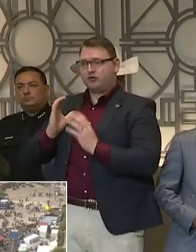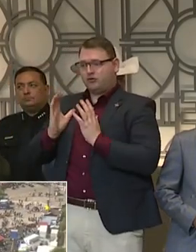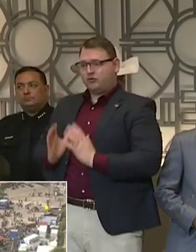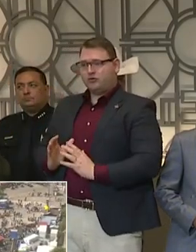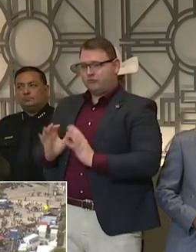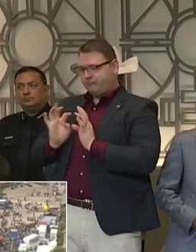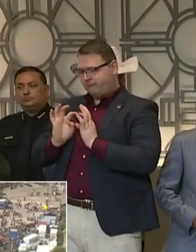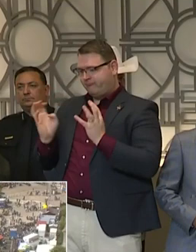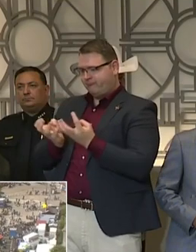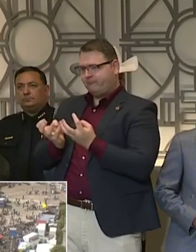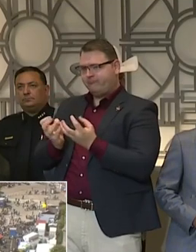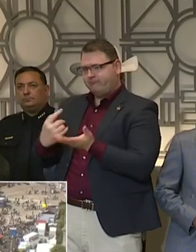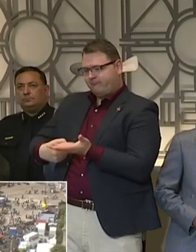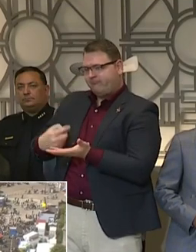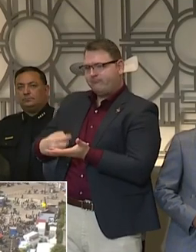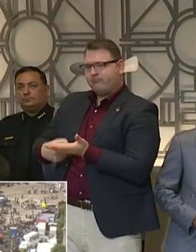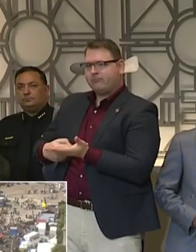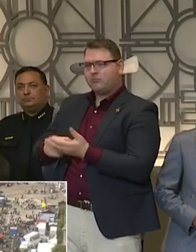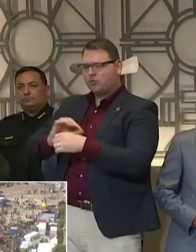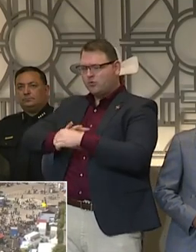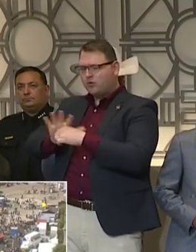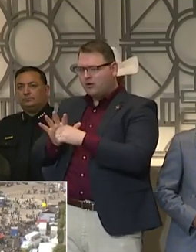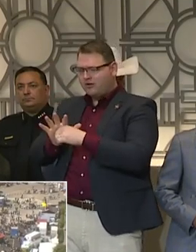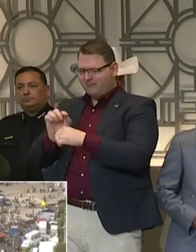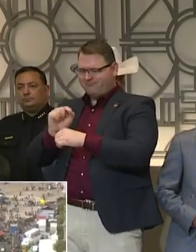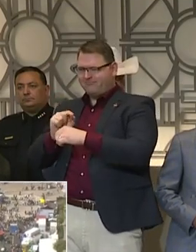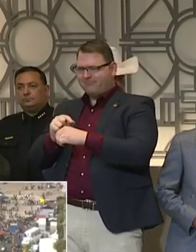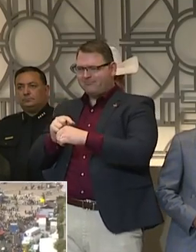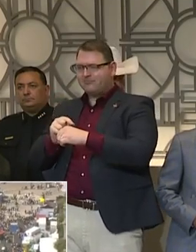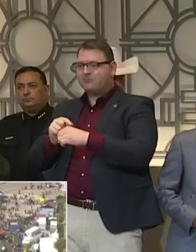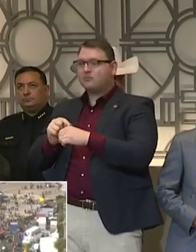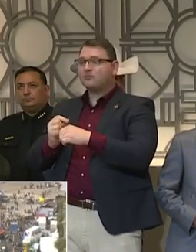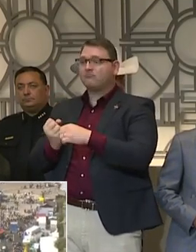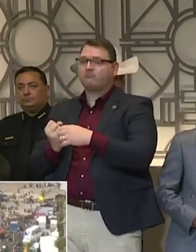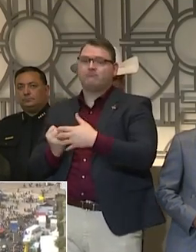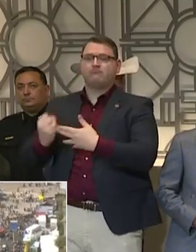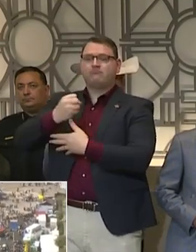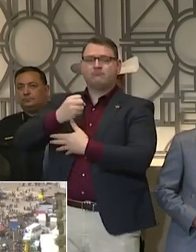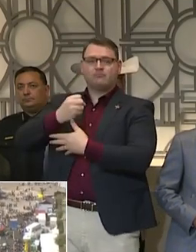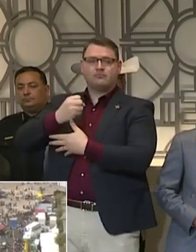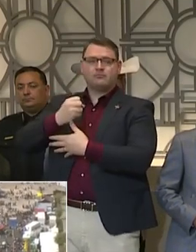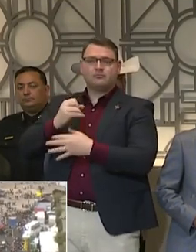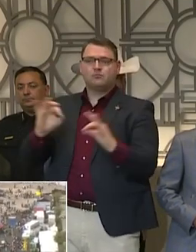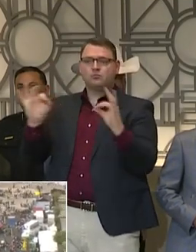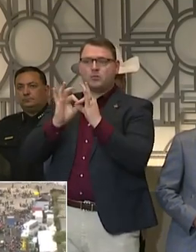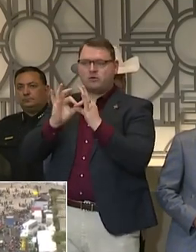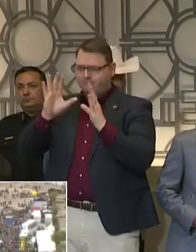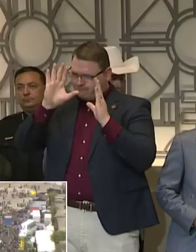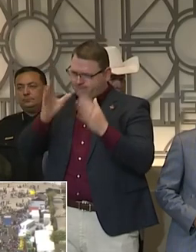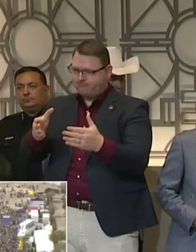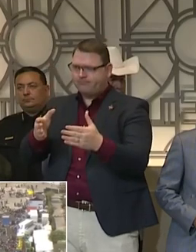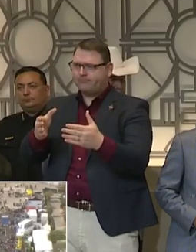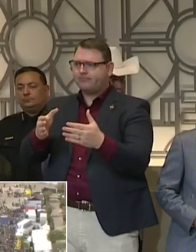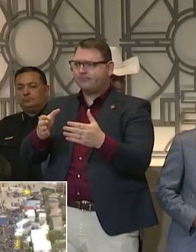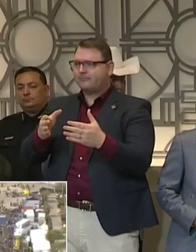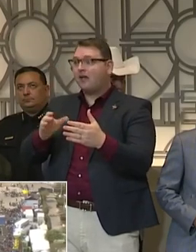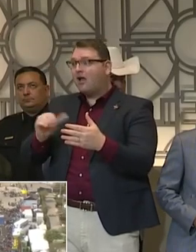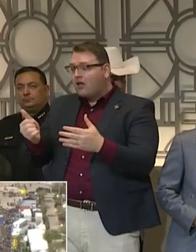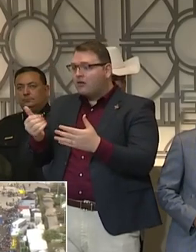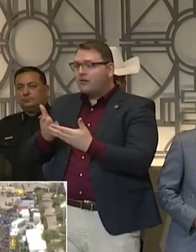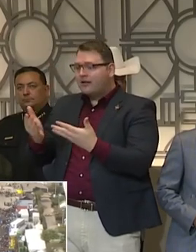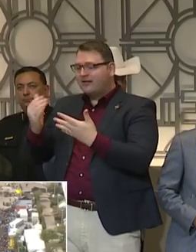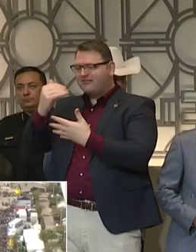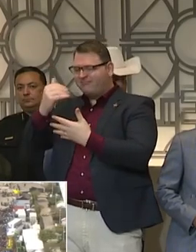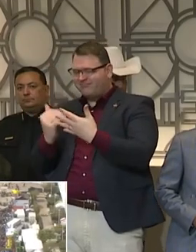over and above anything that is not an essential function. And we are working very hard with all